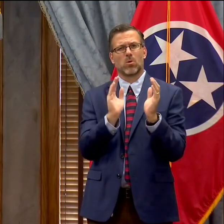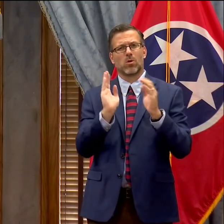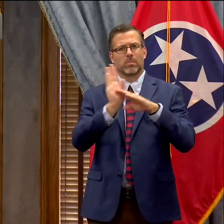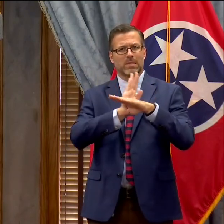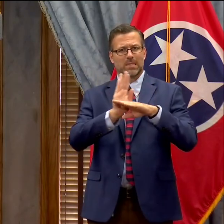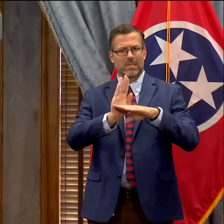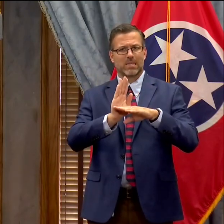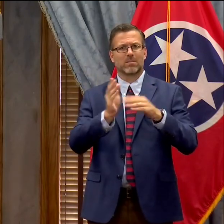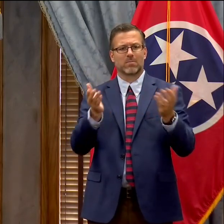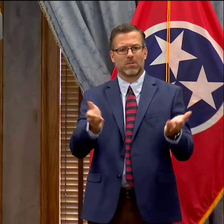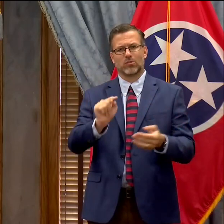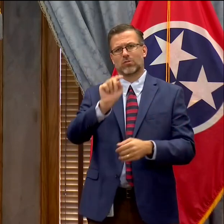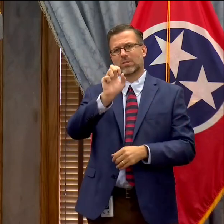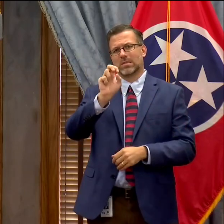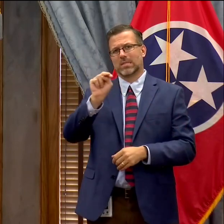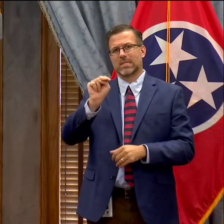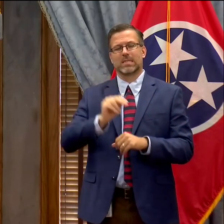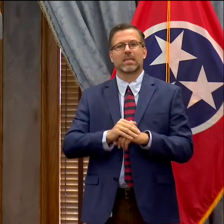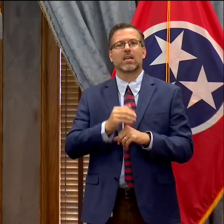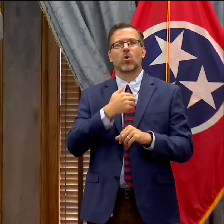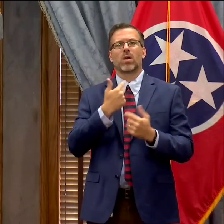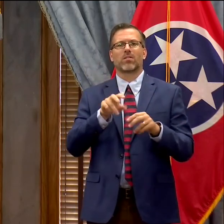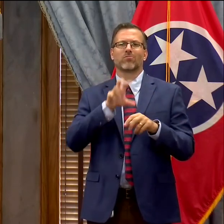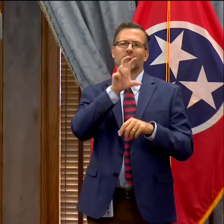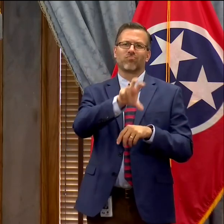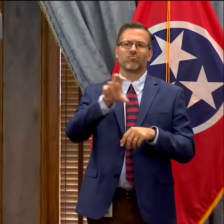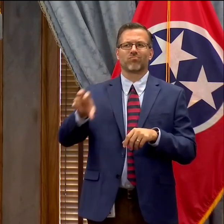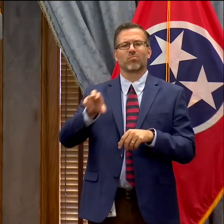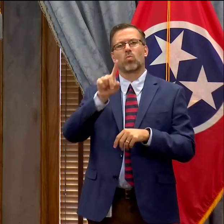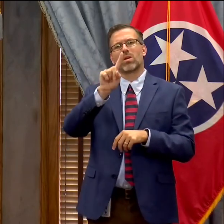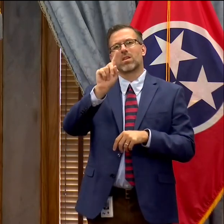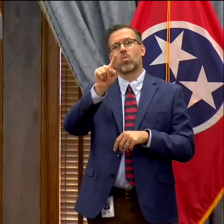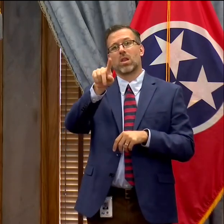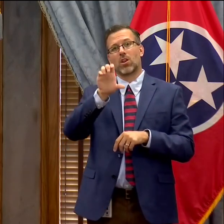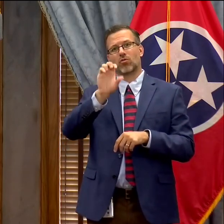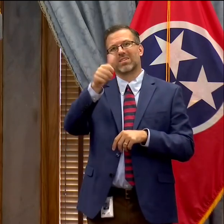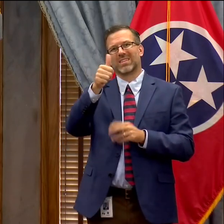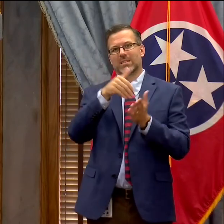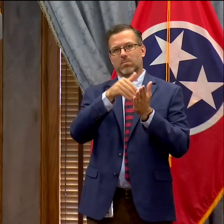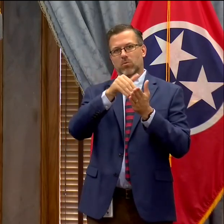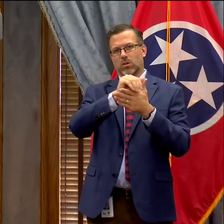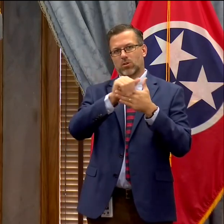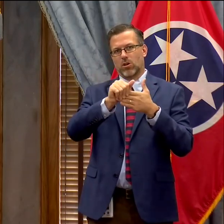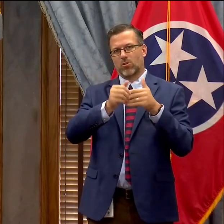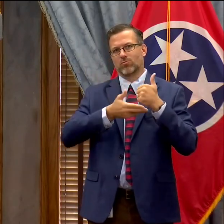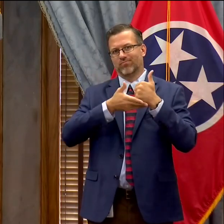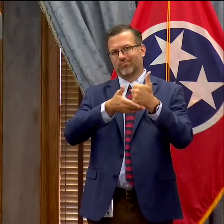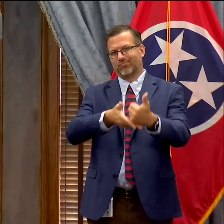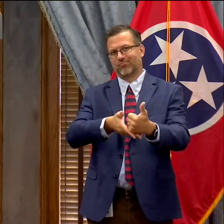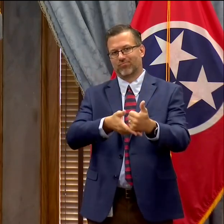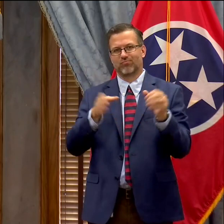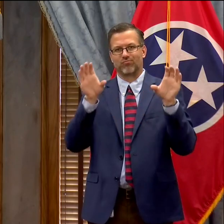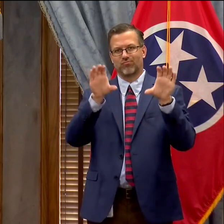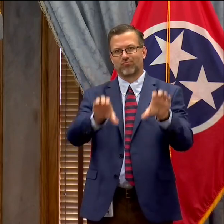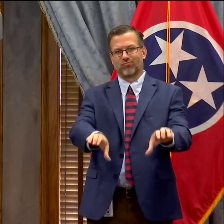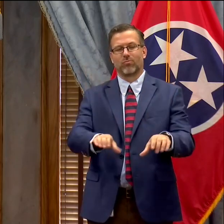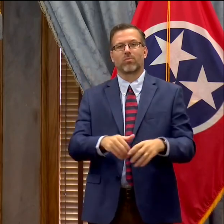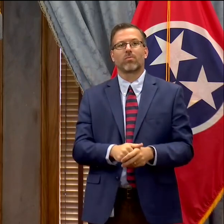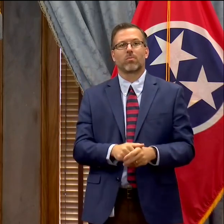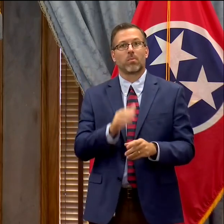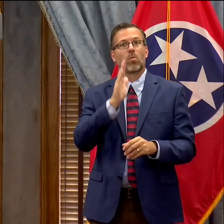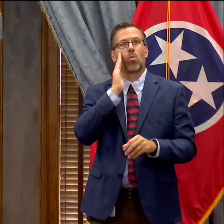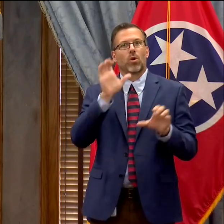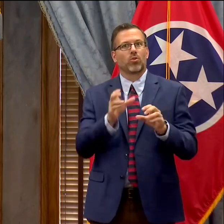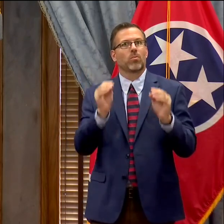with over 110 million dollars in relief. But we can do more. so tomorrow